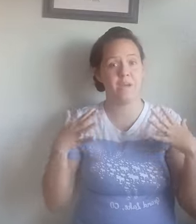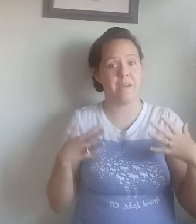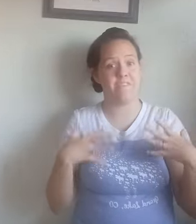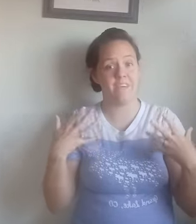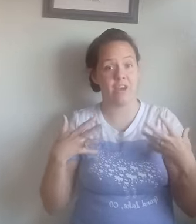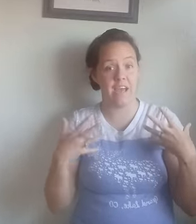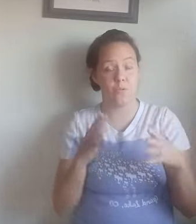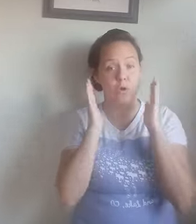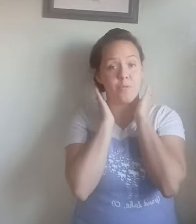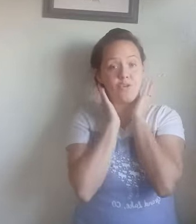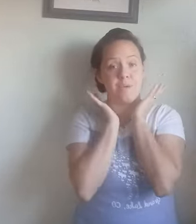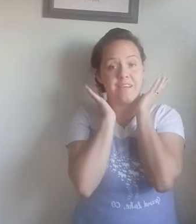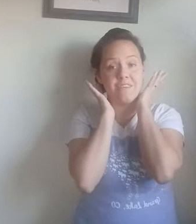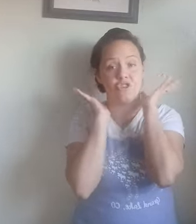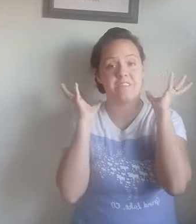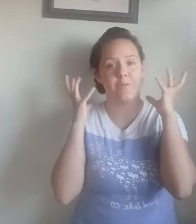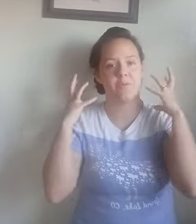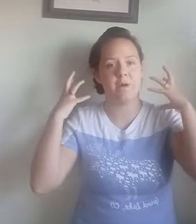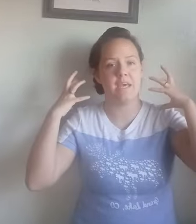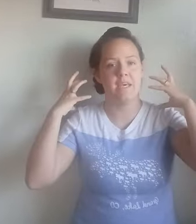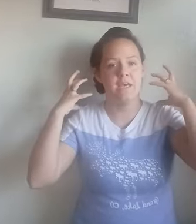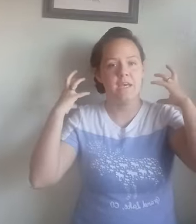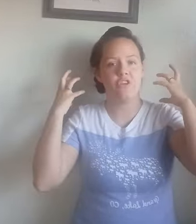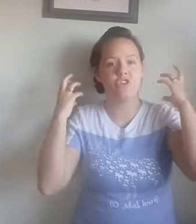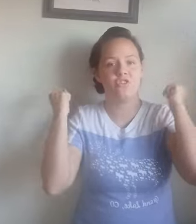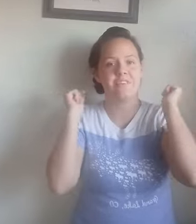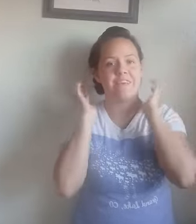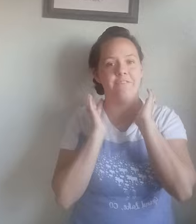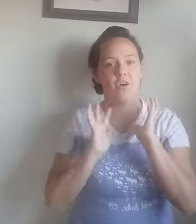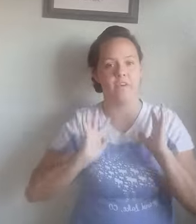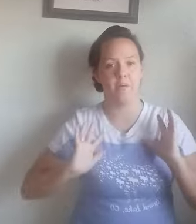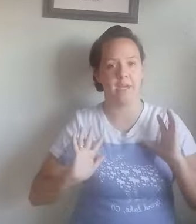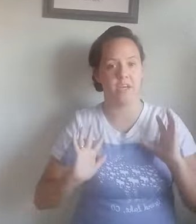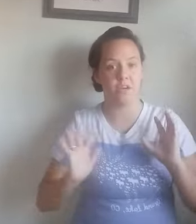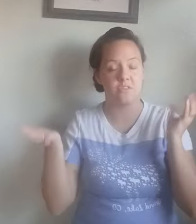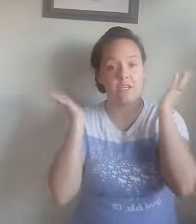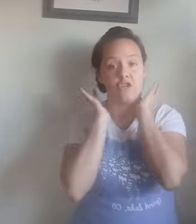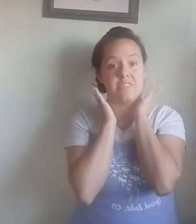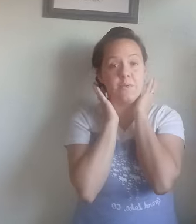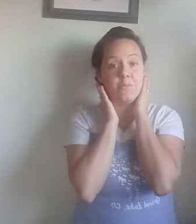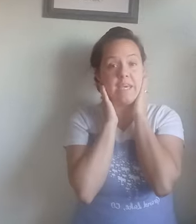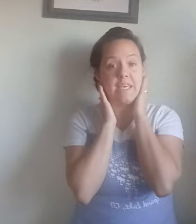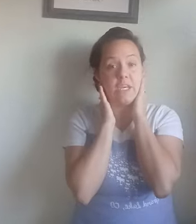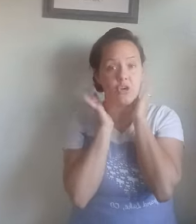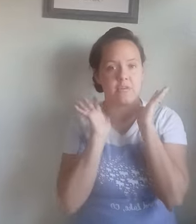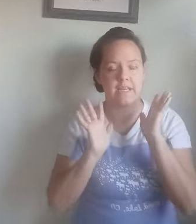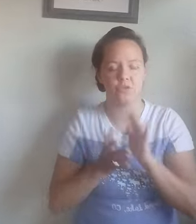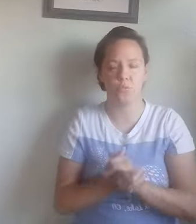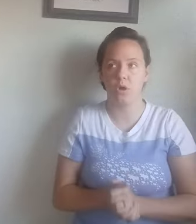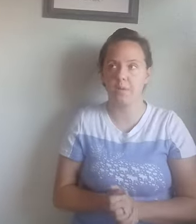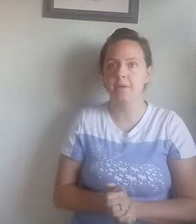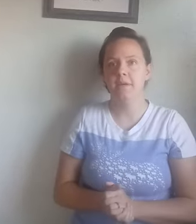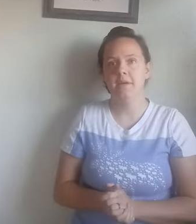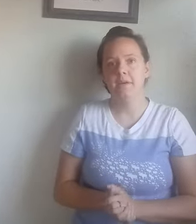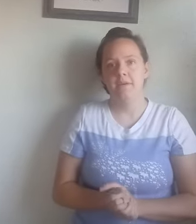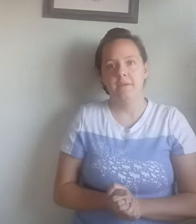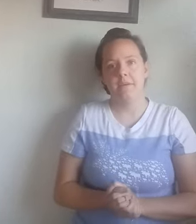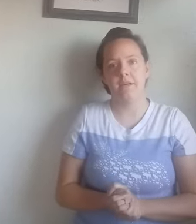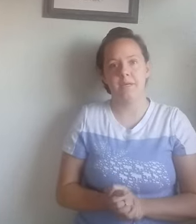of my favorite head warmers because it just keeps my, it just feels like velvet on my ears and it just keeps my ears nice and warm. Um,